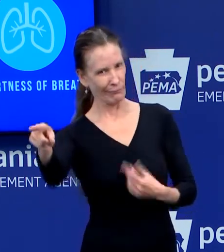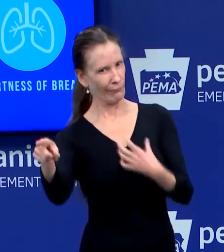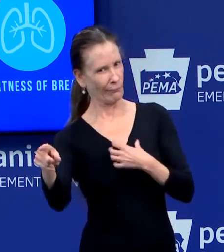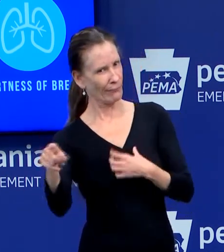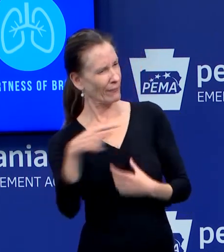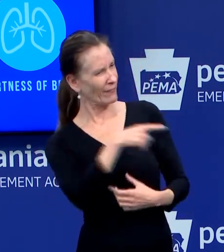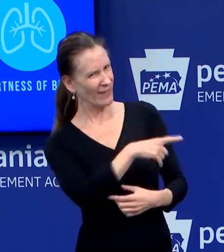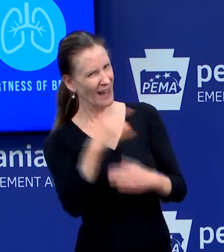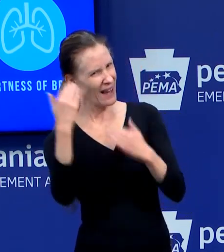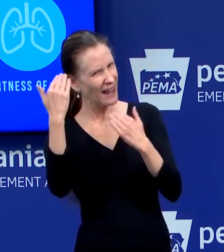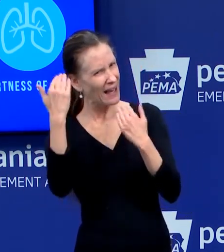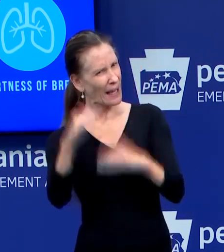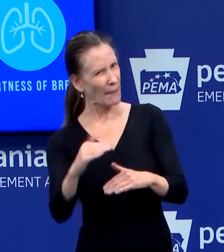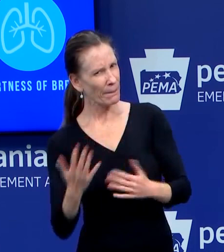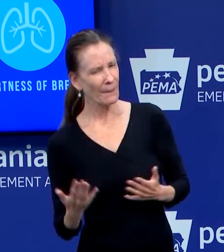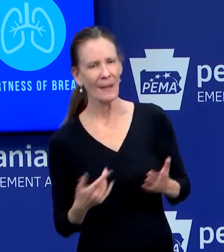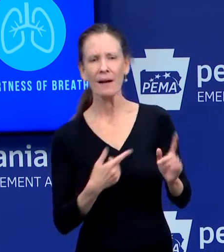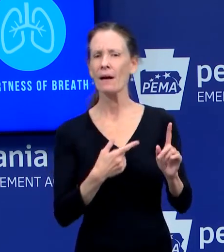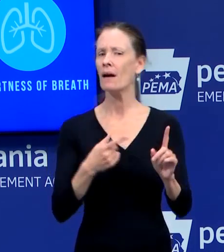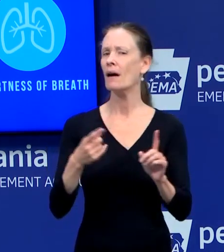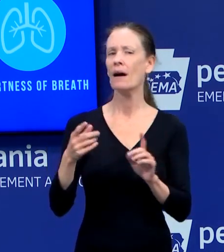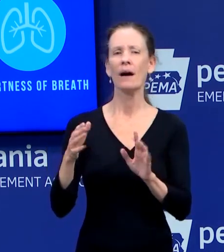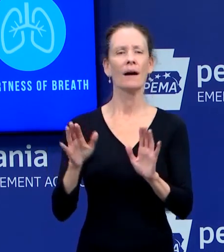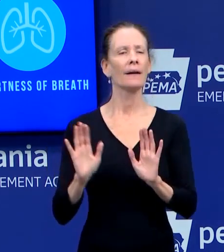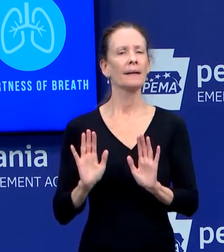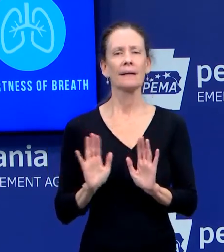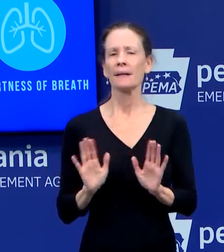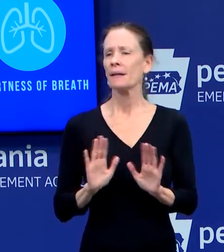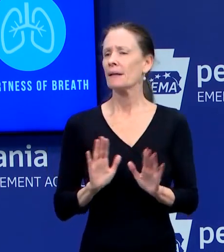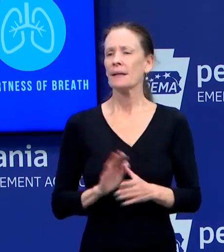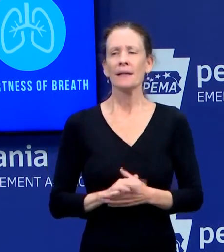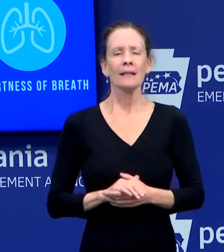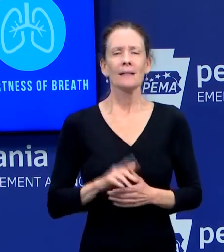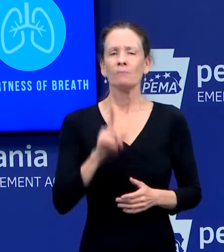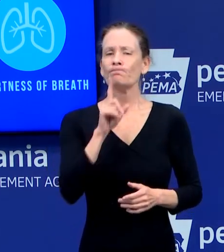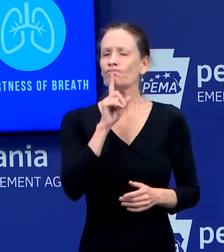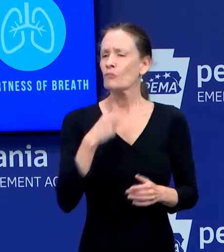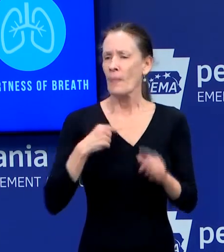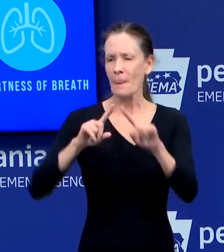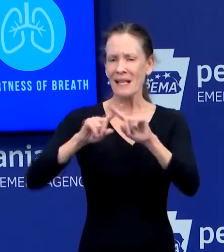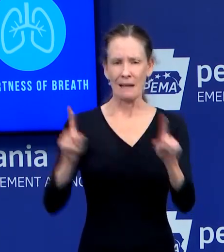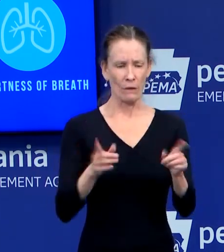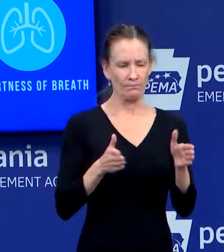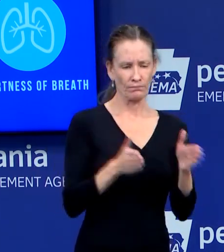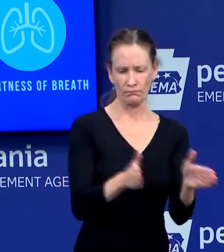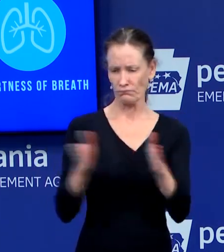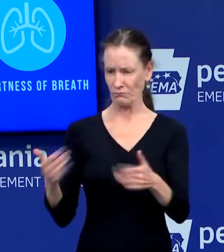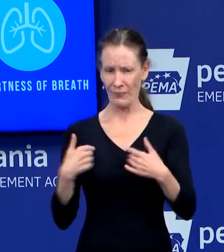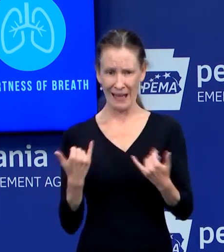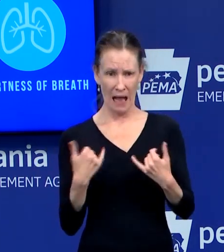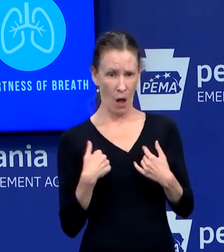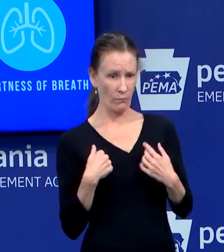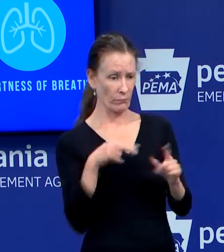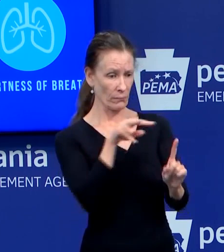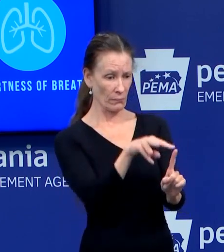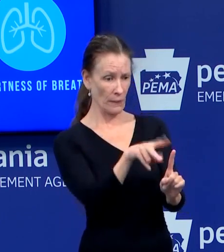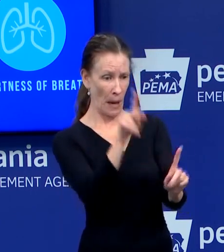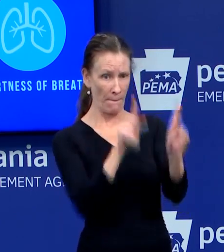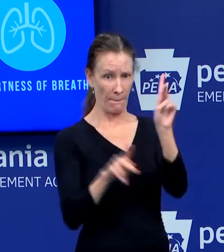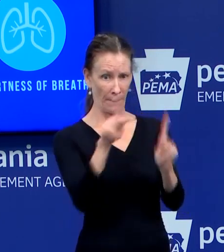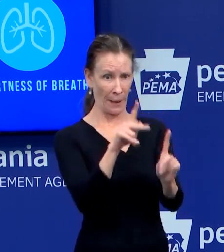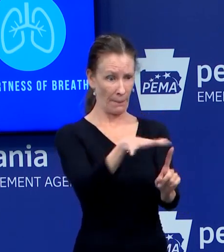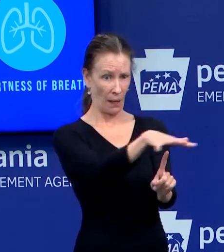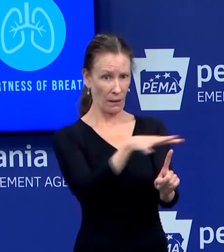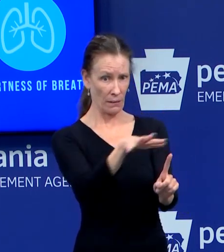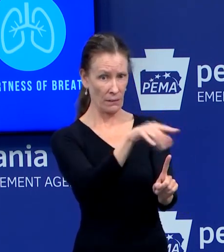I, so you're talking about different ways of, of, of, different ways of evaluating a population. And so right now, the recommendation for us